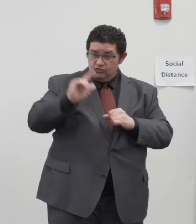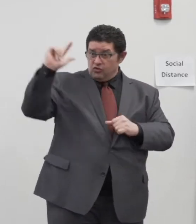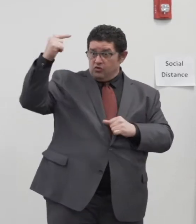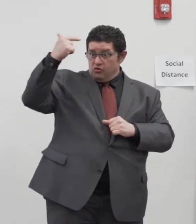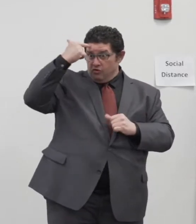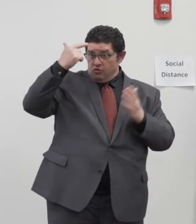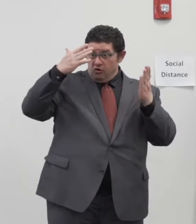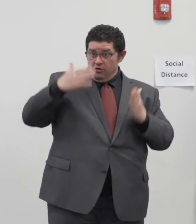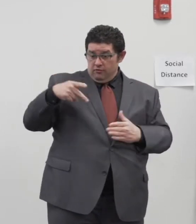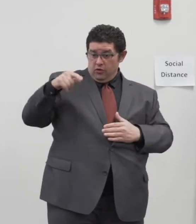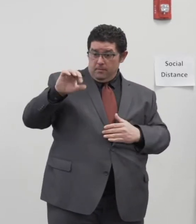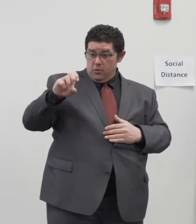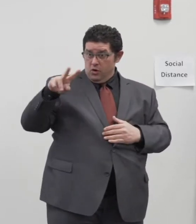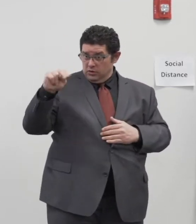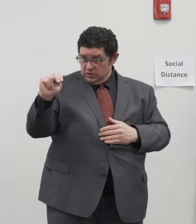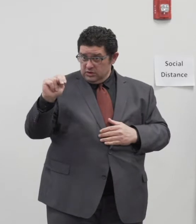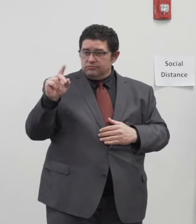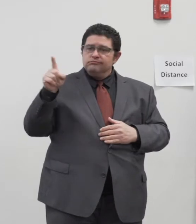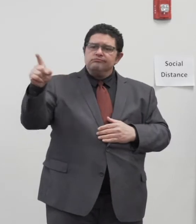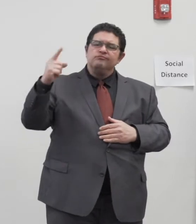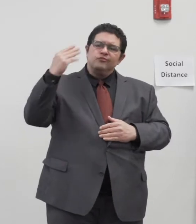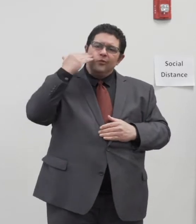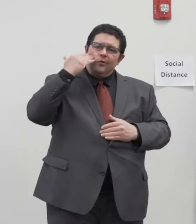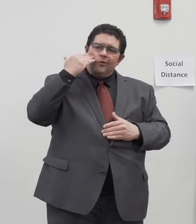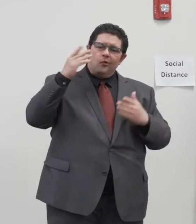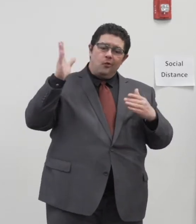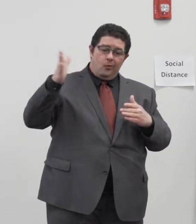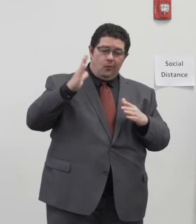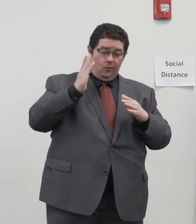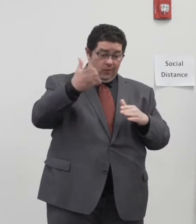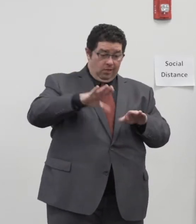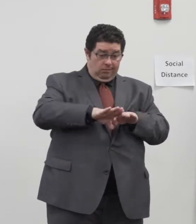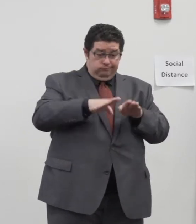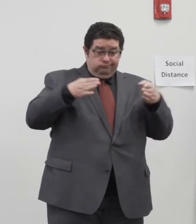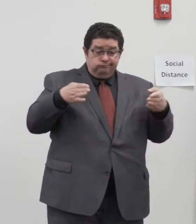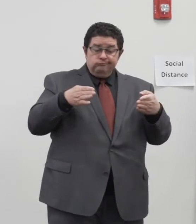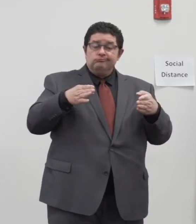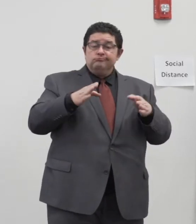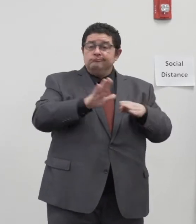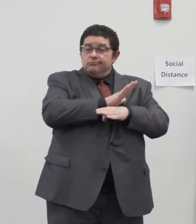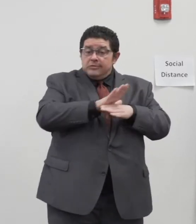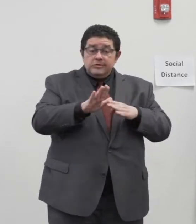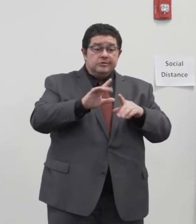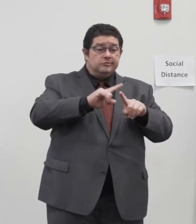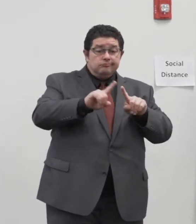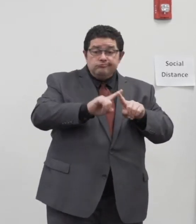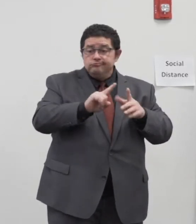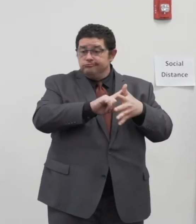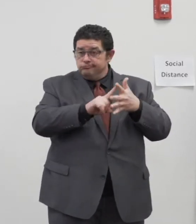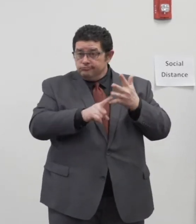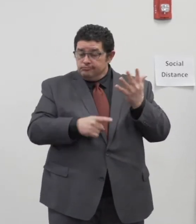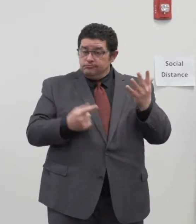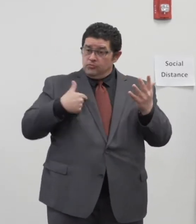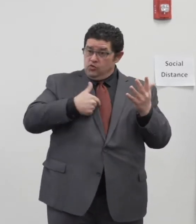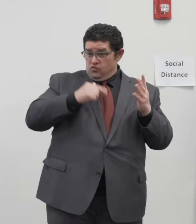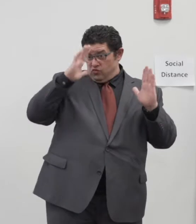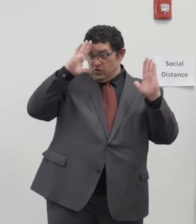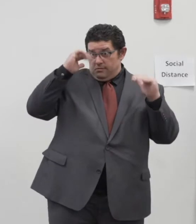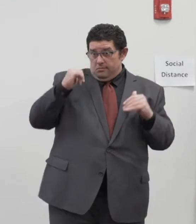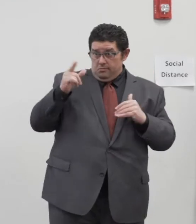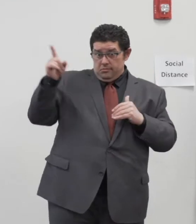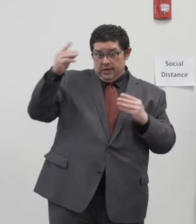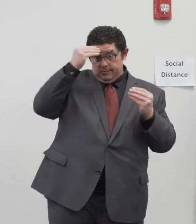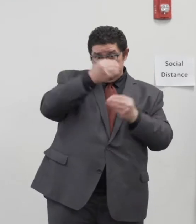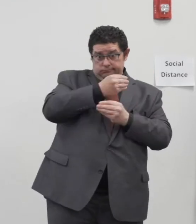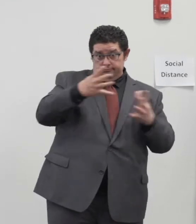the stay-at-home orders for the state next week, and we expect announcements later today on what that would look